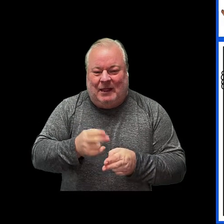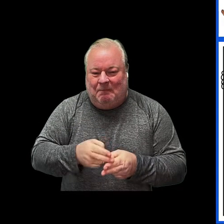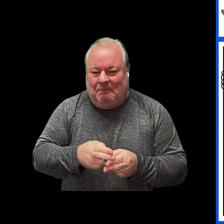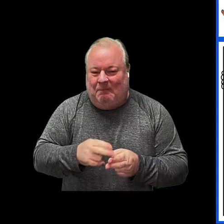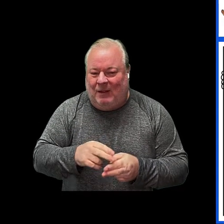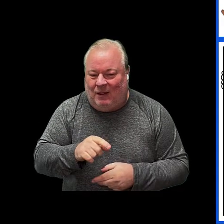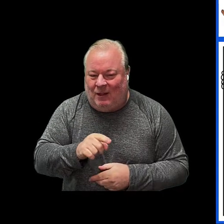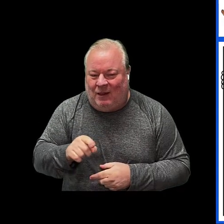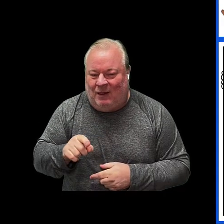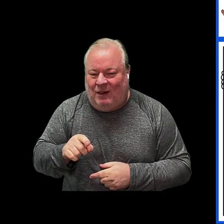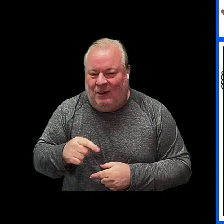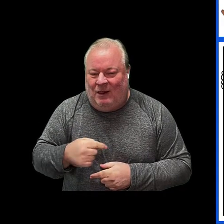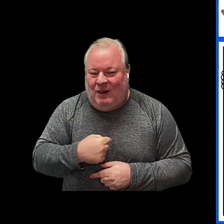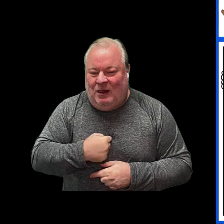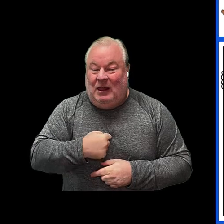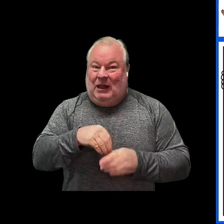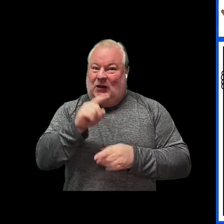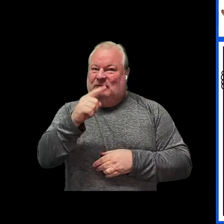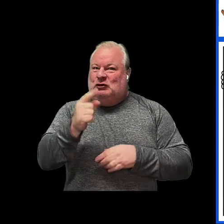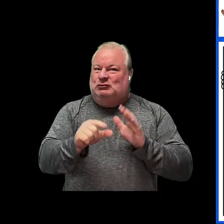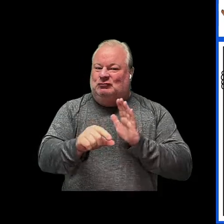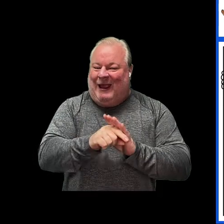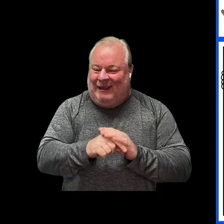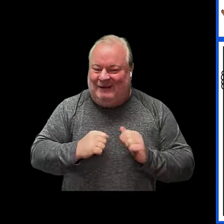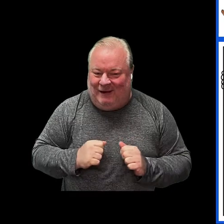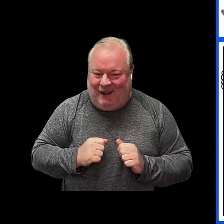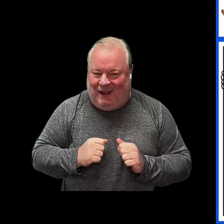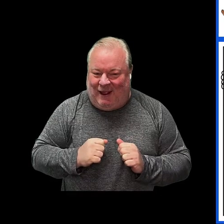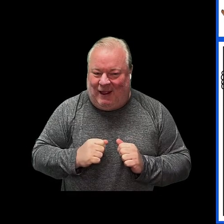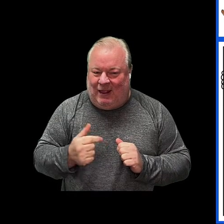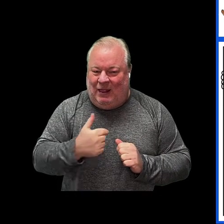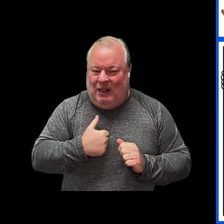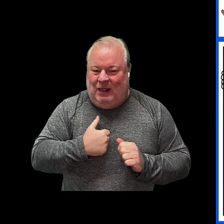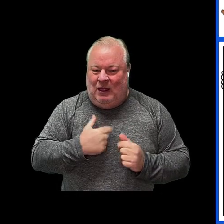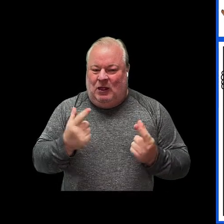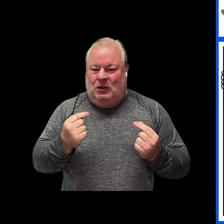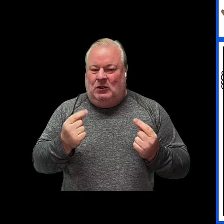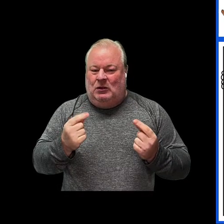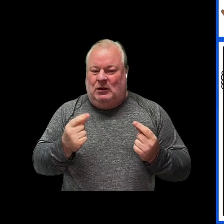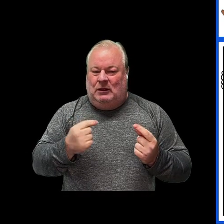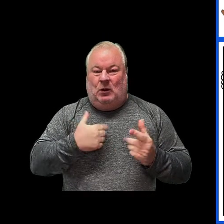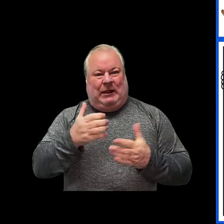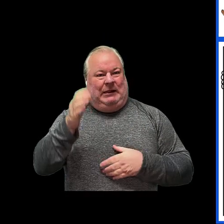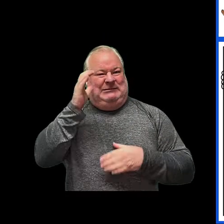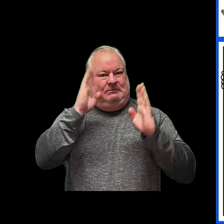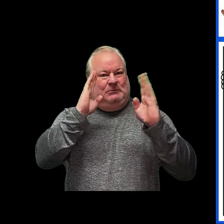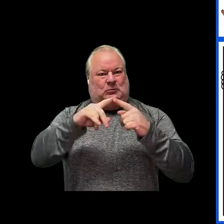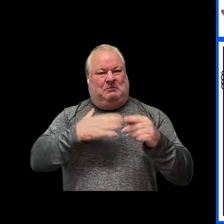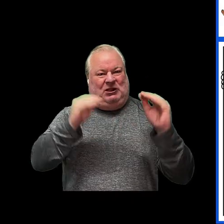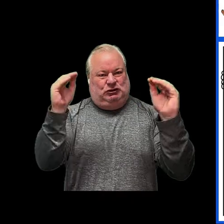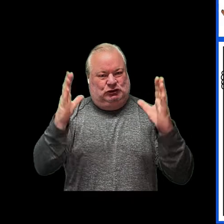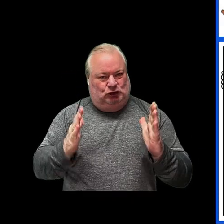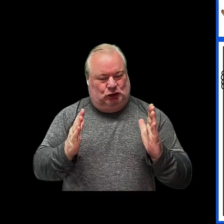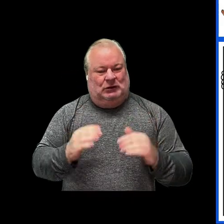i'm in my first grade what i do is listen to my teacher